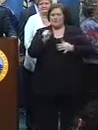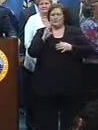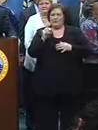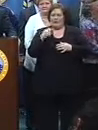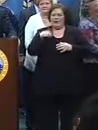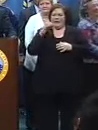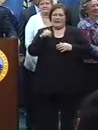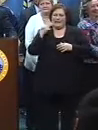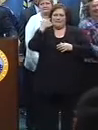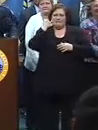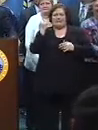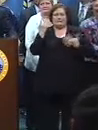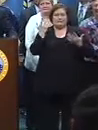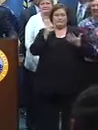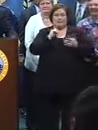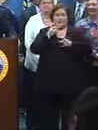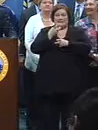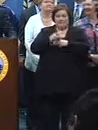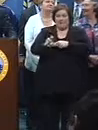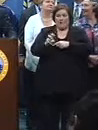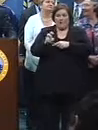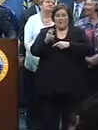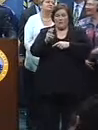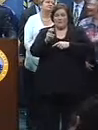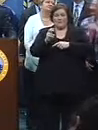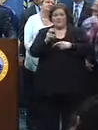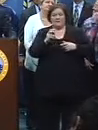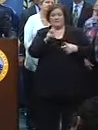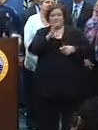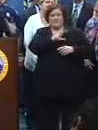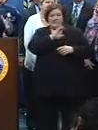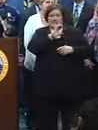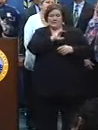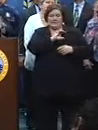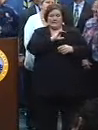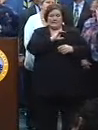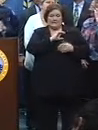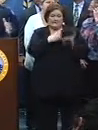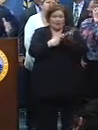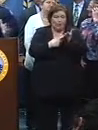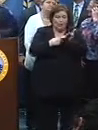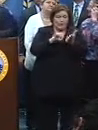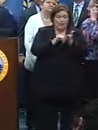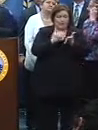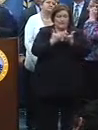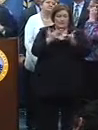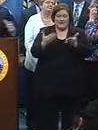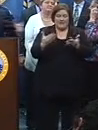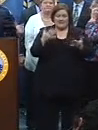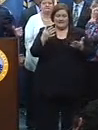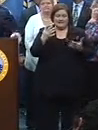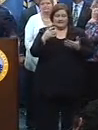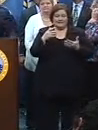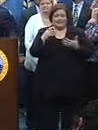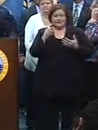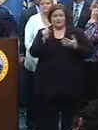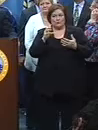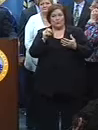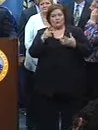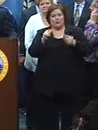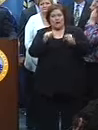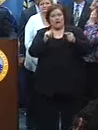you know, I can imagine that it's very, very difficult for, you know, the men and women of the NOPD to negotiate those specific things to a T so that it is perfectly uniform.